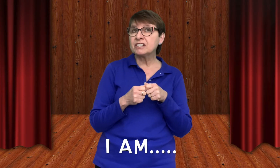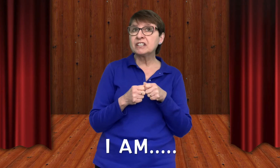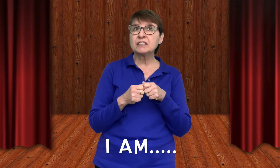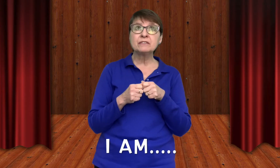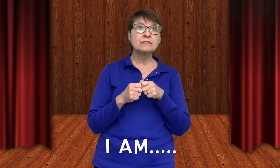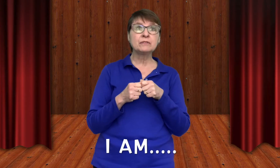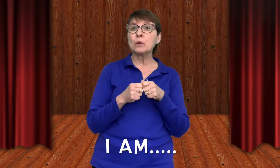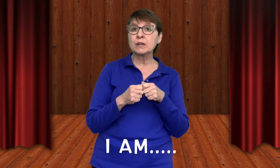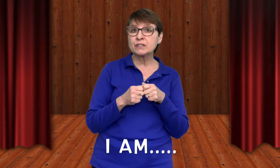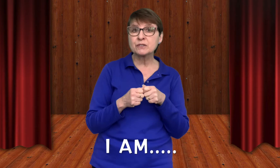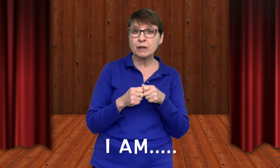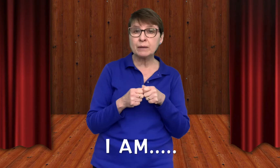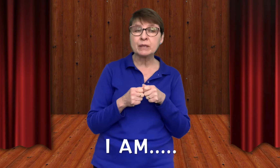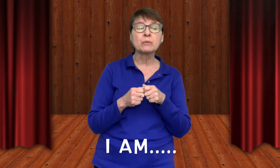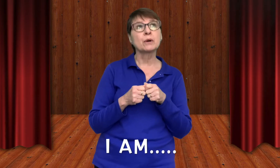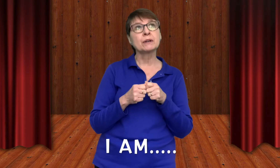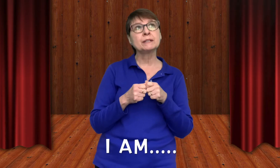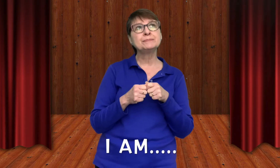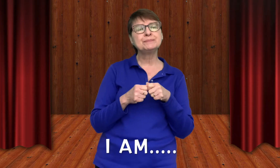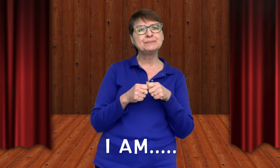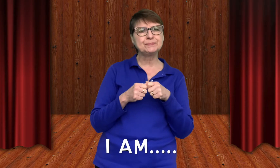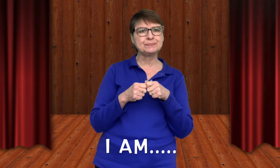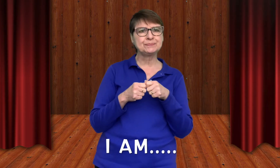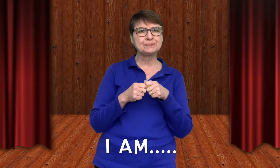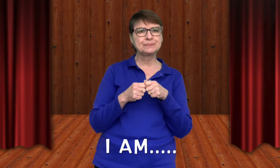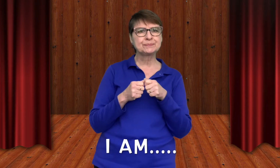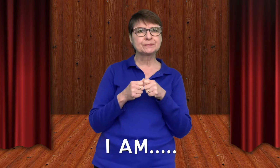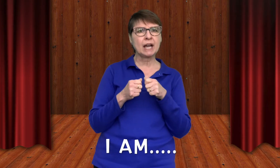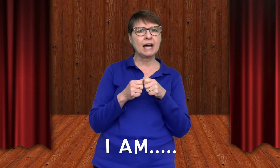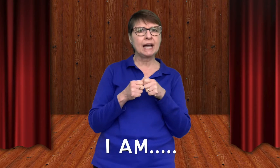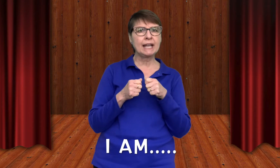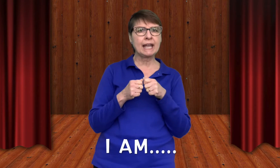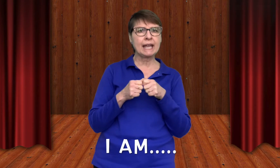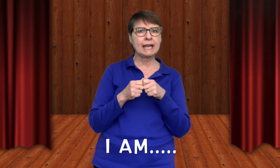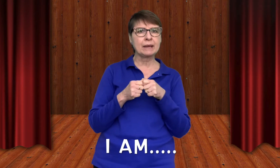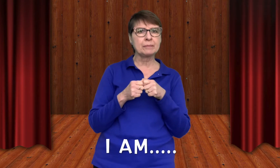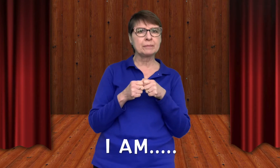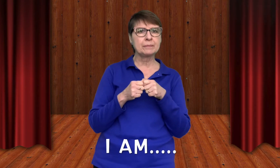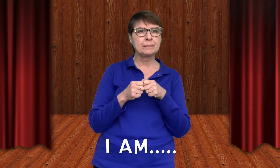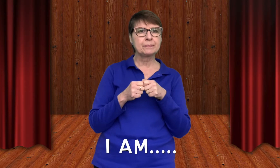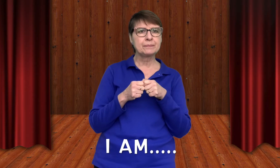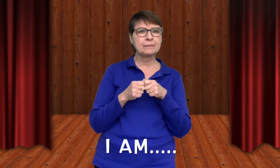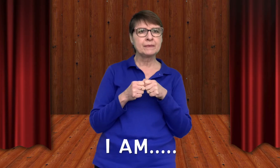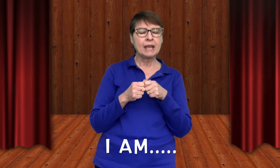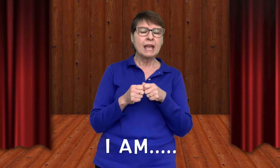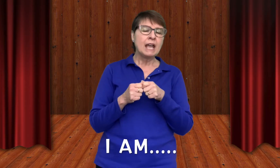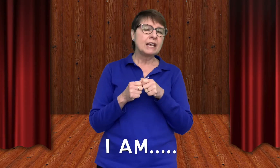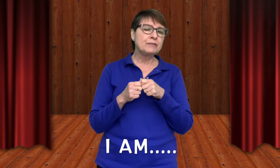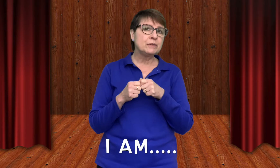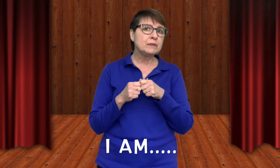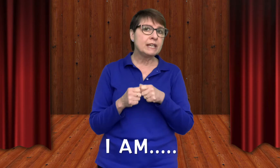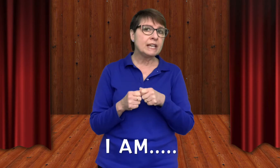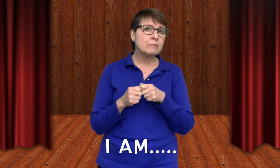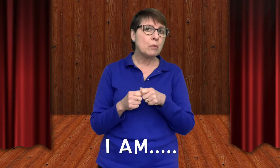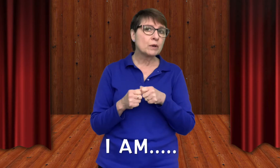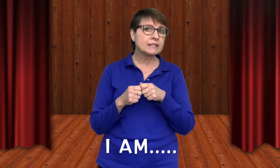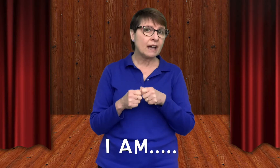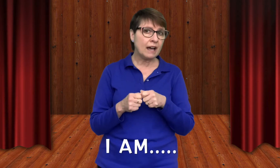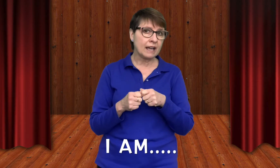or a describing word. I am. If you need more time,